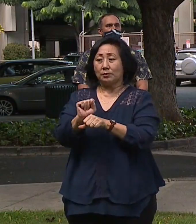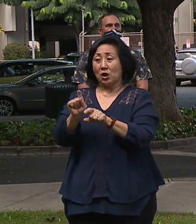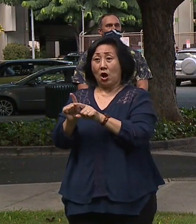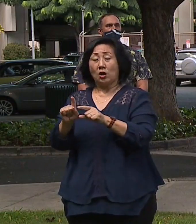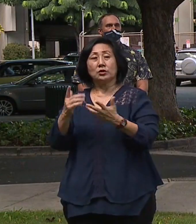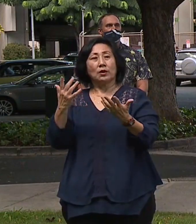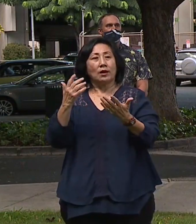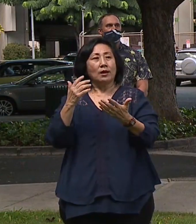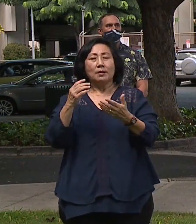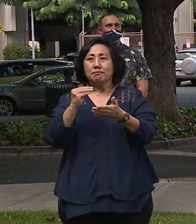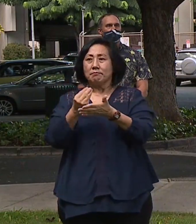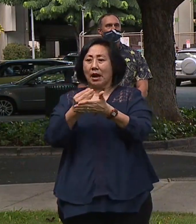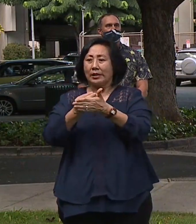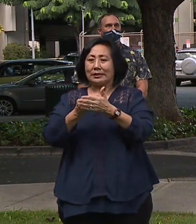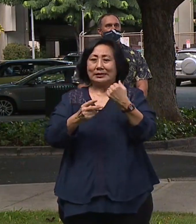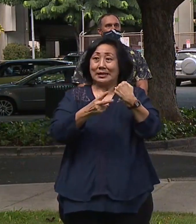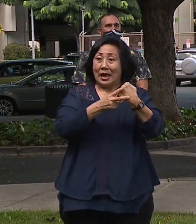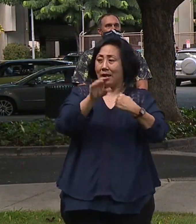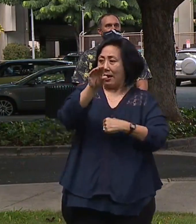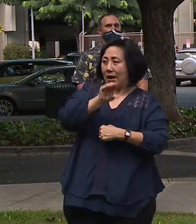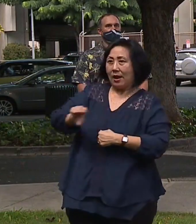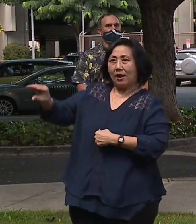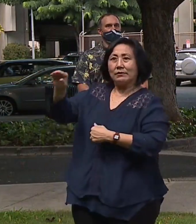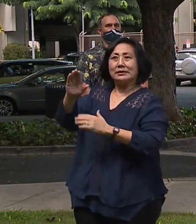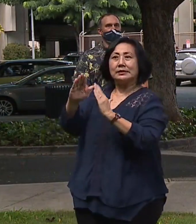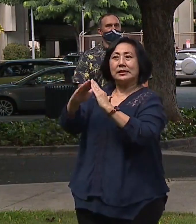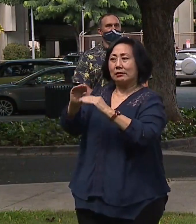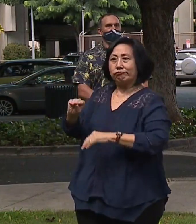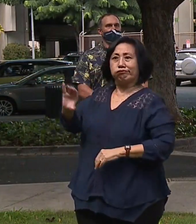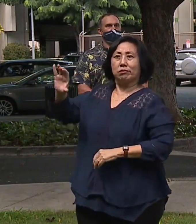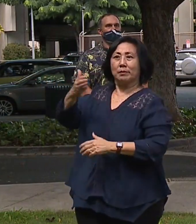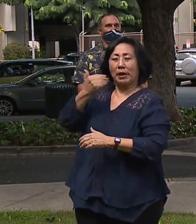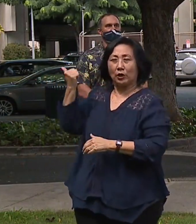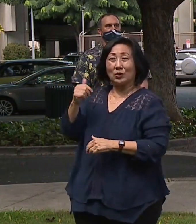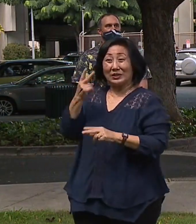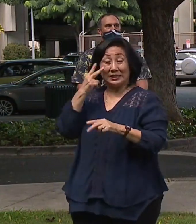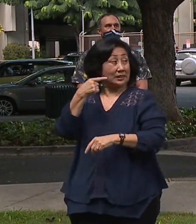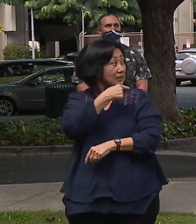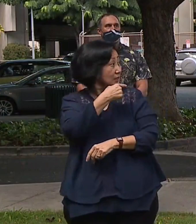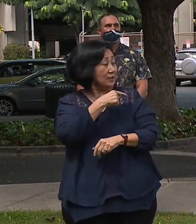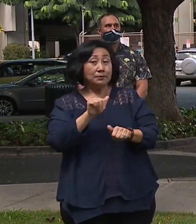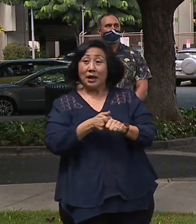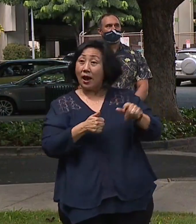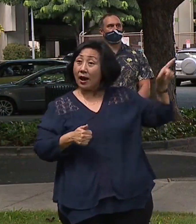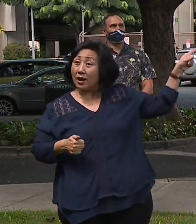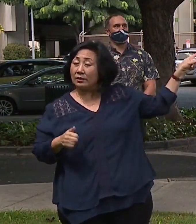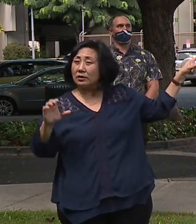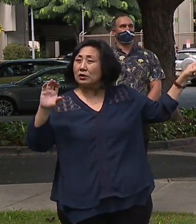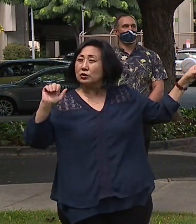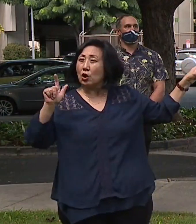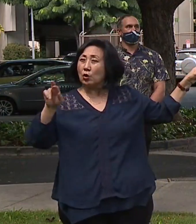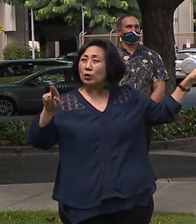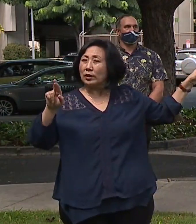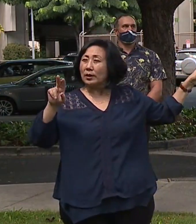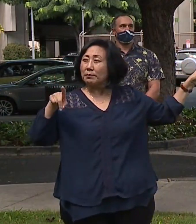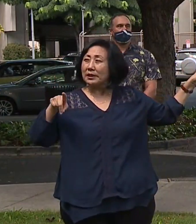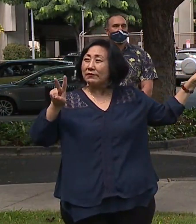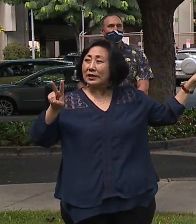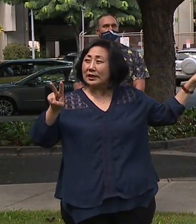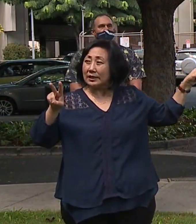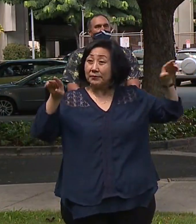energy savings, we see it right here behind us as well. This project with the solar PV canopies